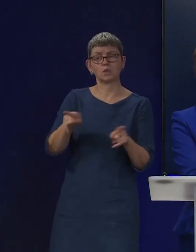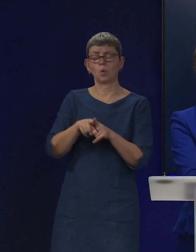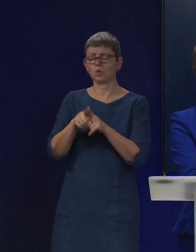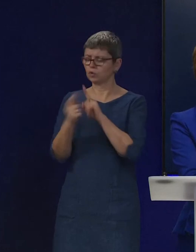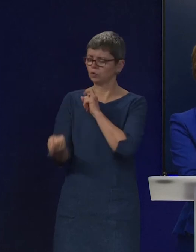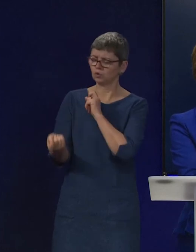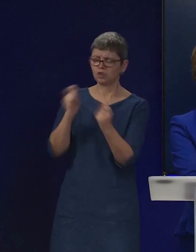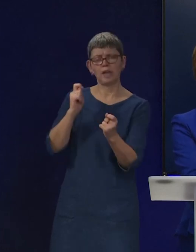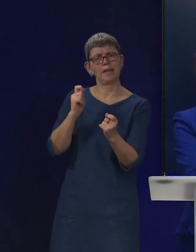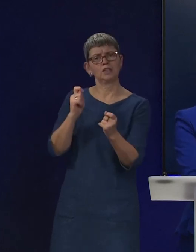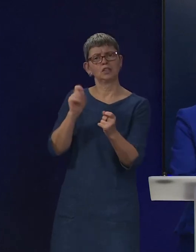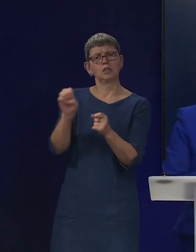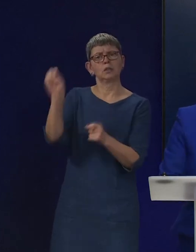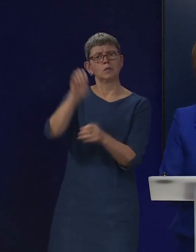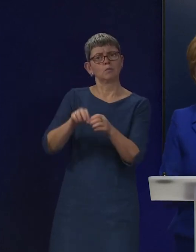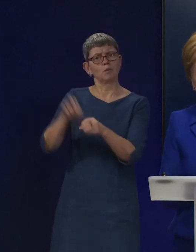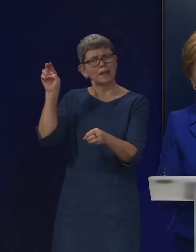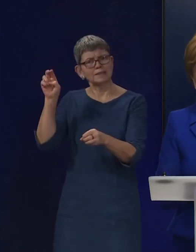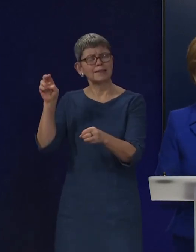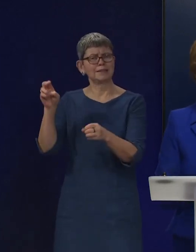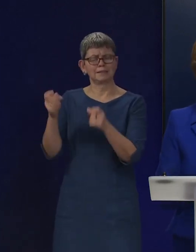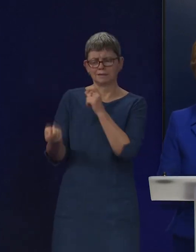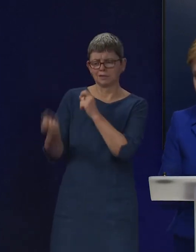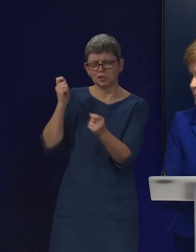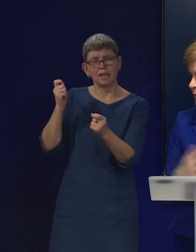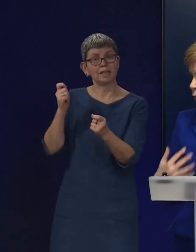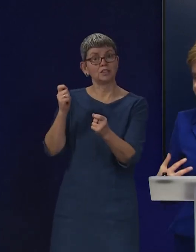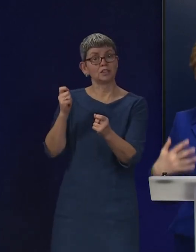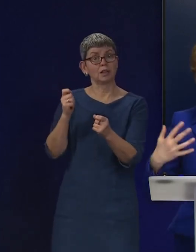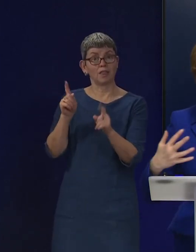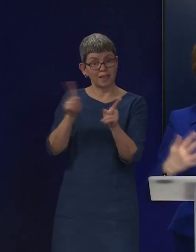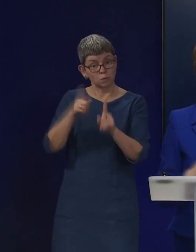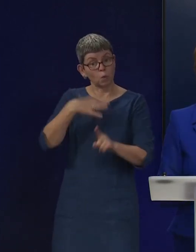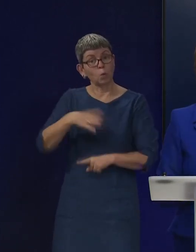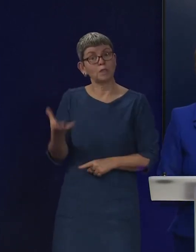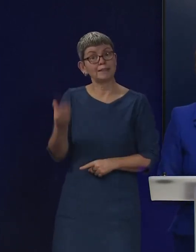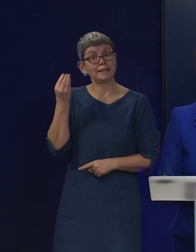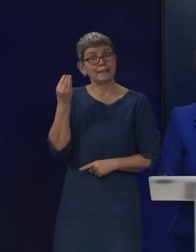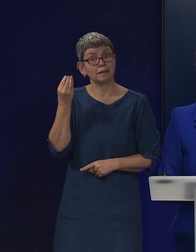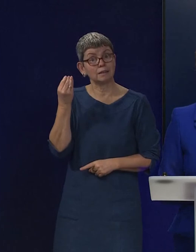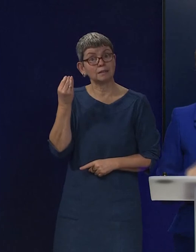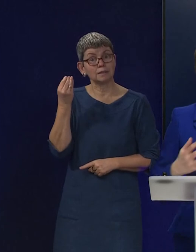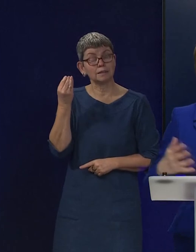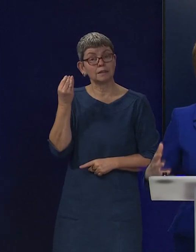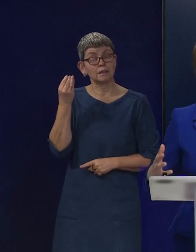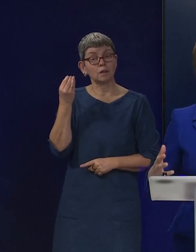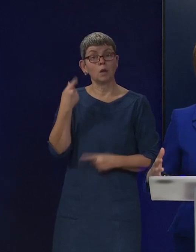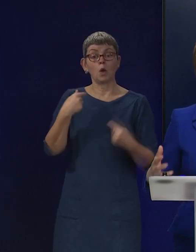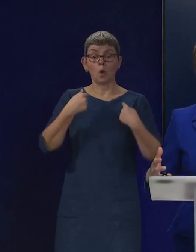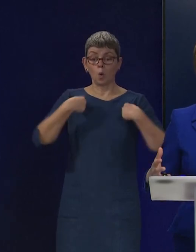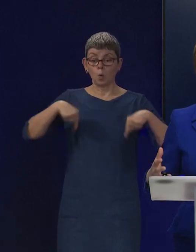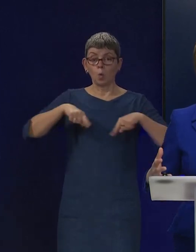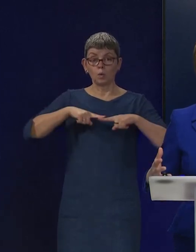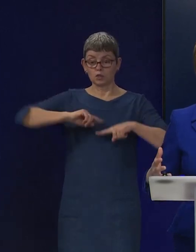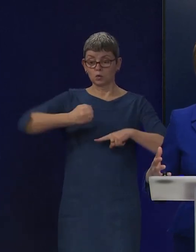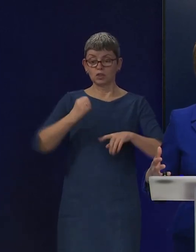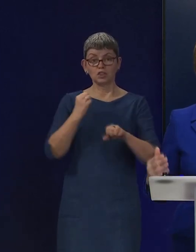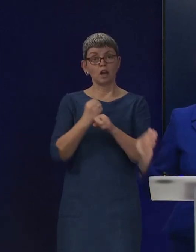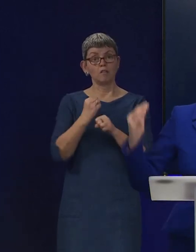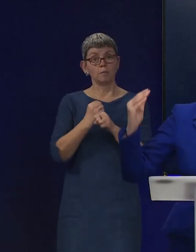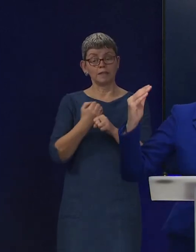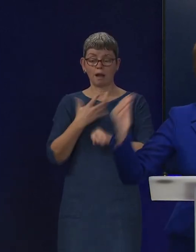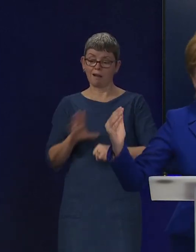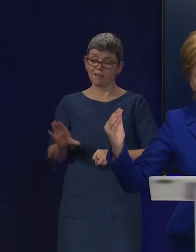exacerbated by the loss of freedom of movement can be overcome. You know, we're investing to the maximum that we can in NHS